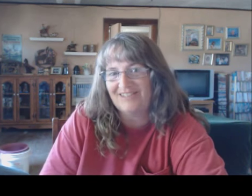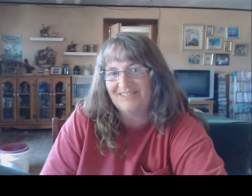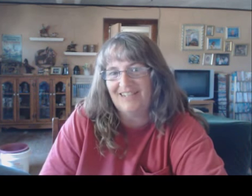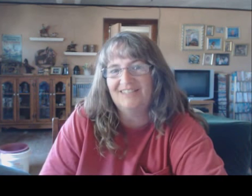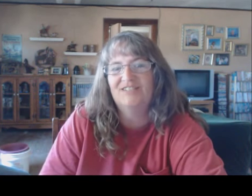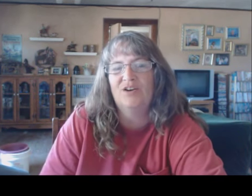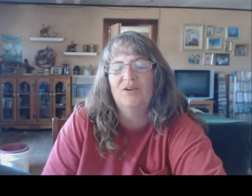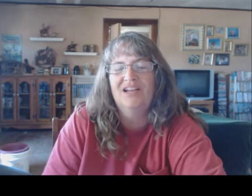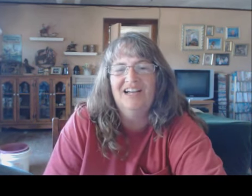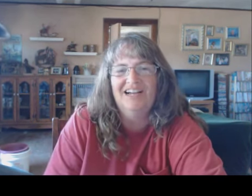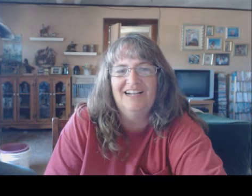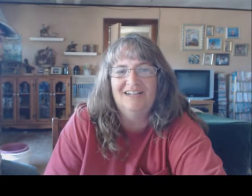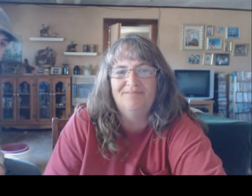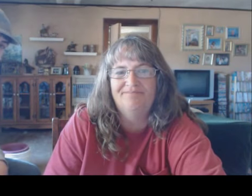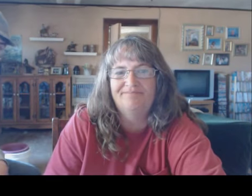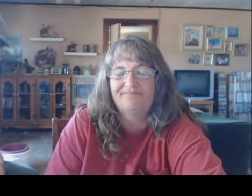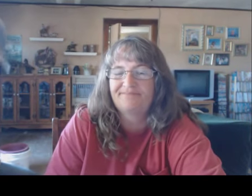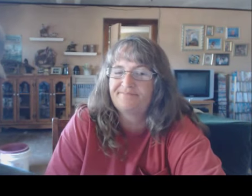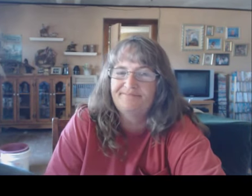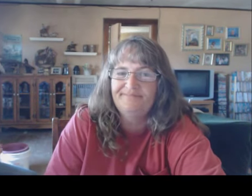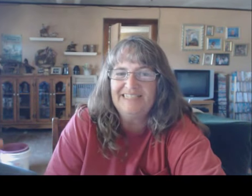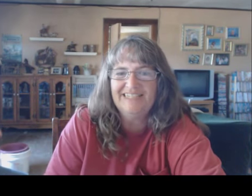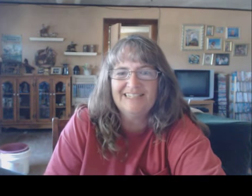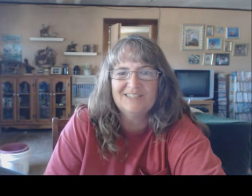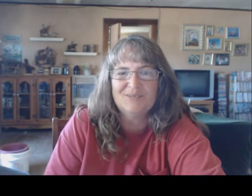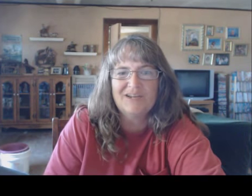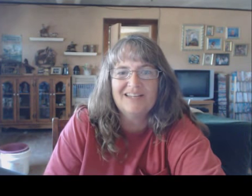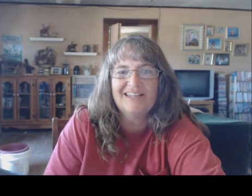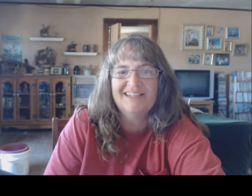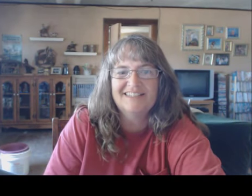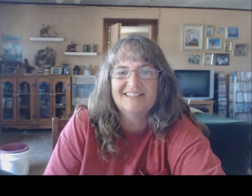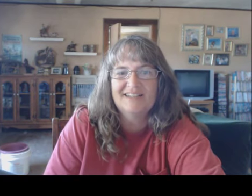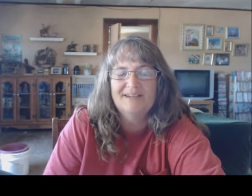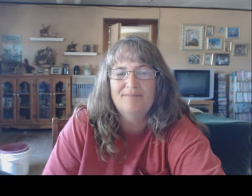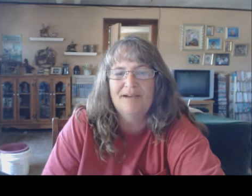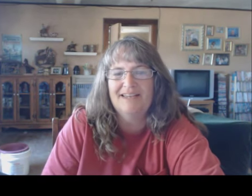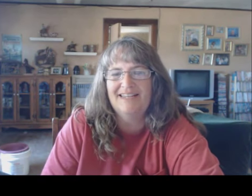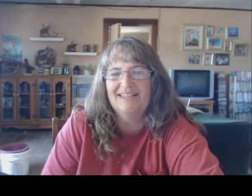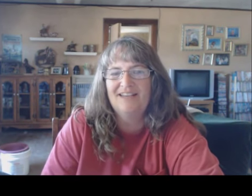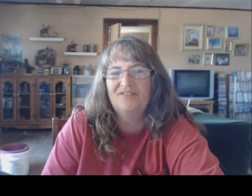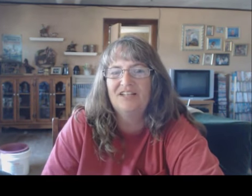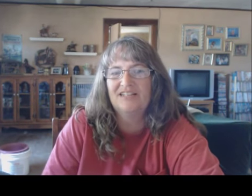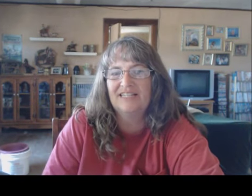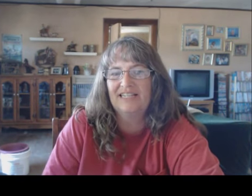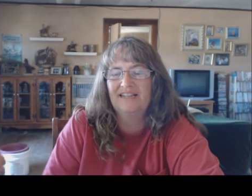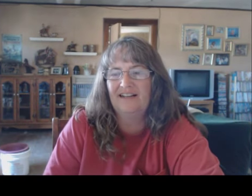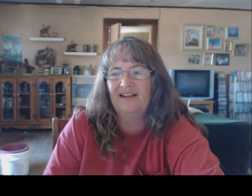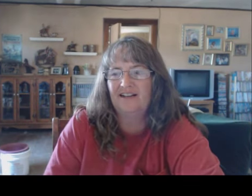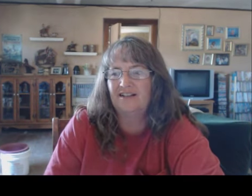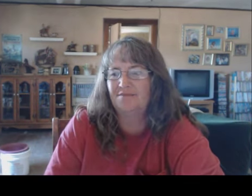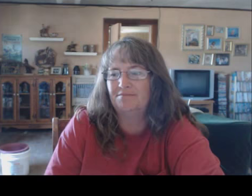Yeah. So, um... It is what it is. But he definitely, um...